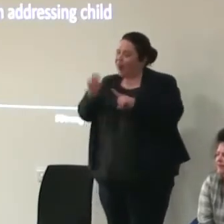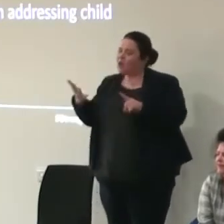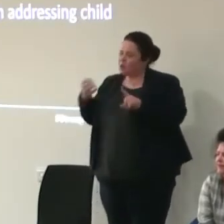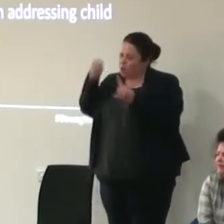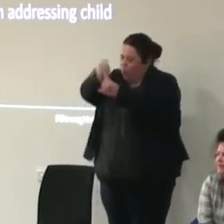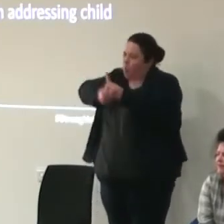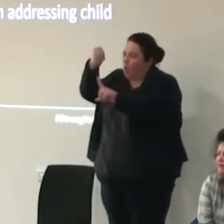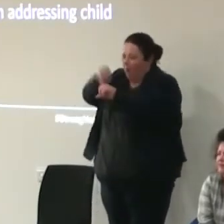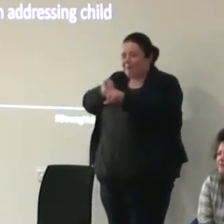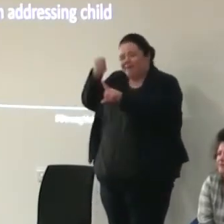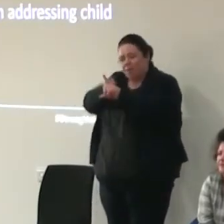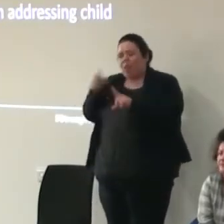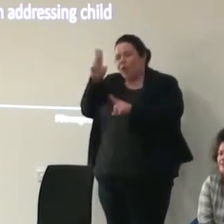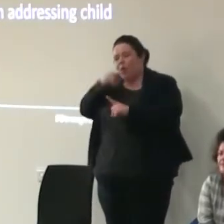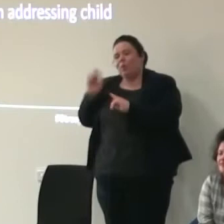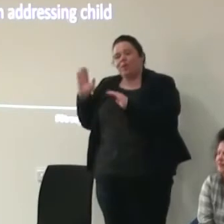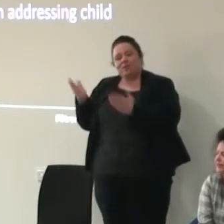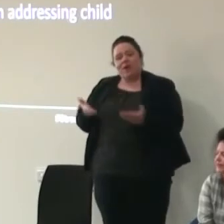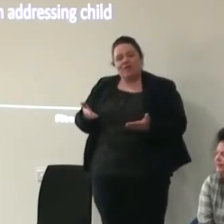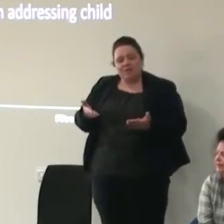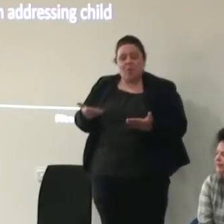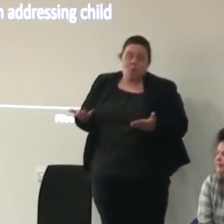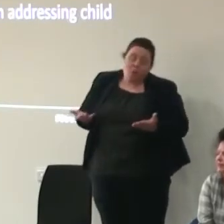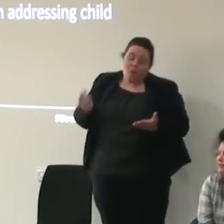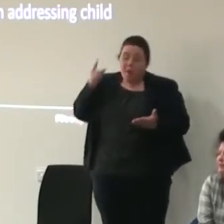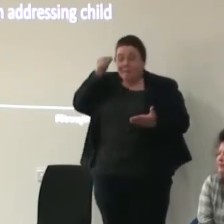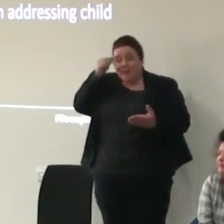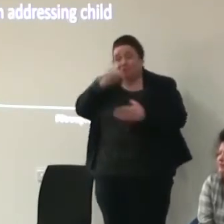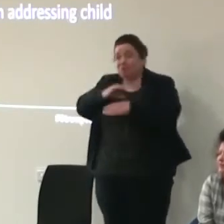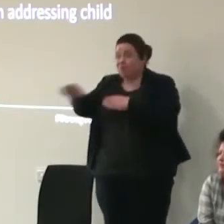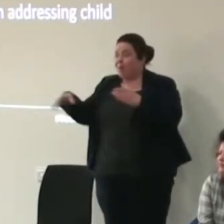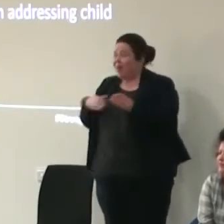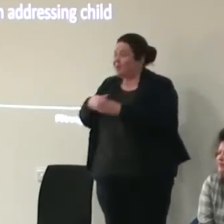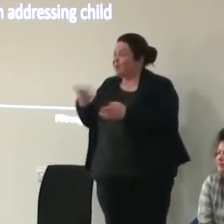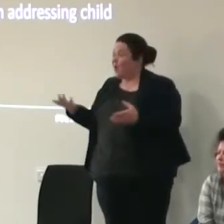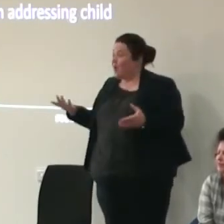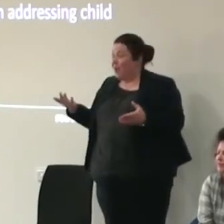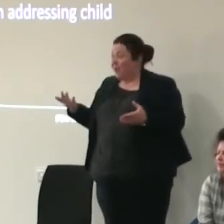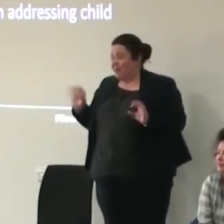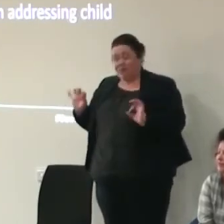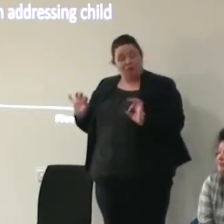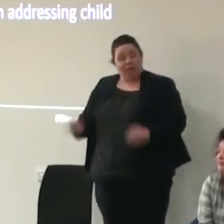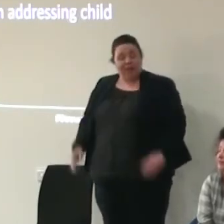potentially for youth services or potentially replace them where provision is absent